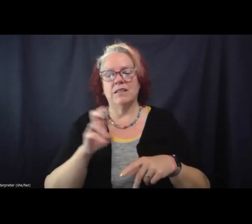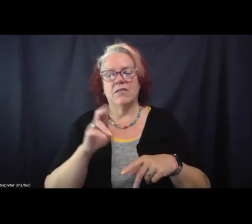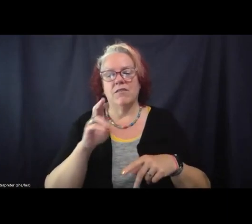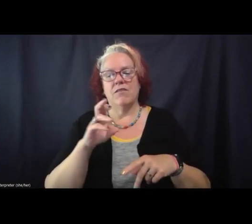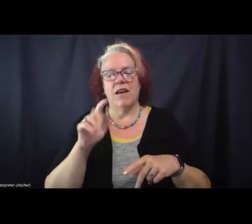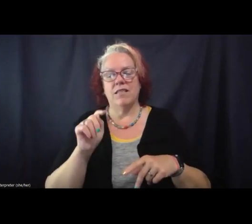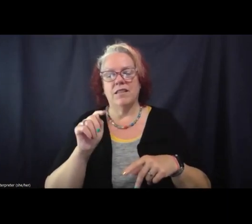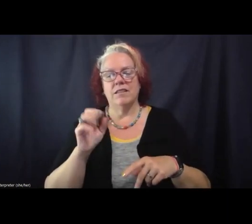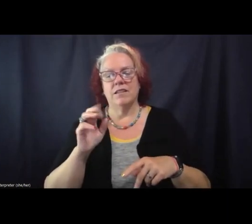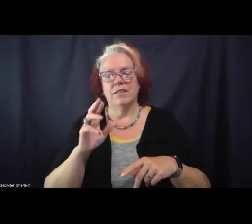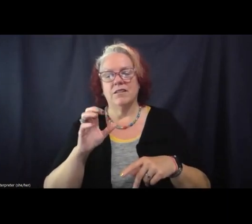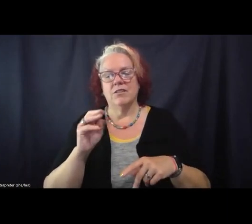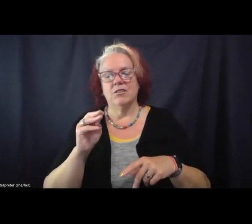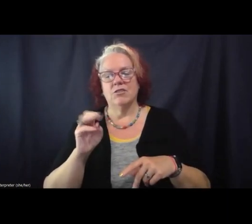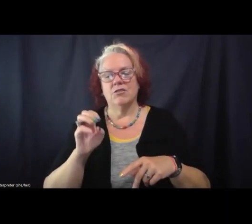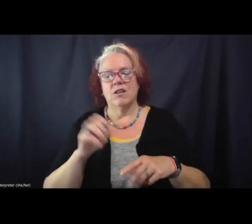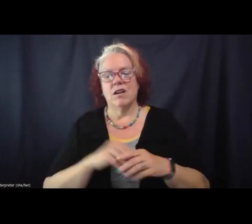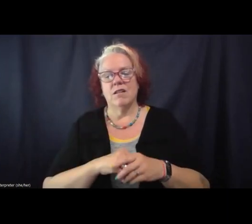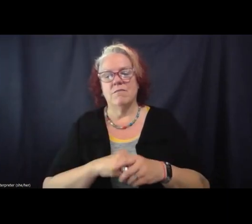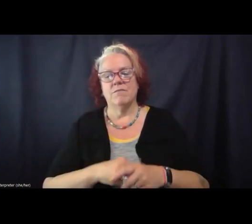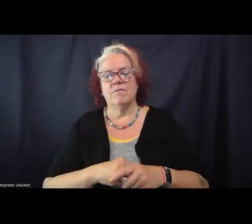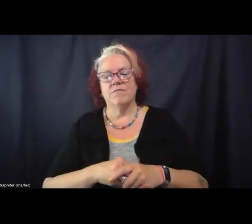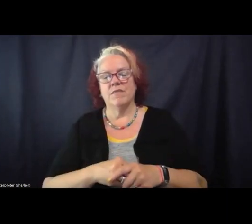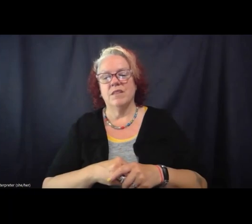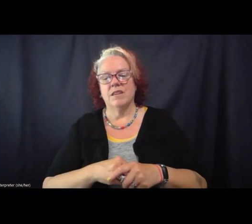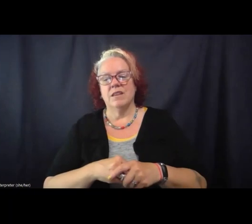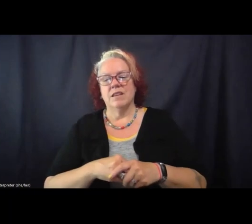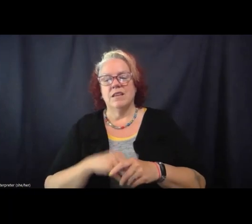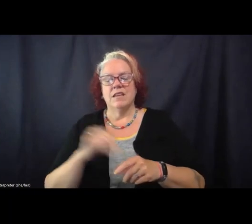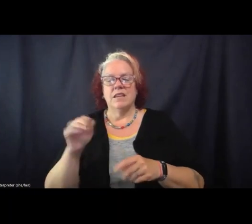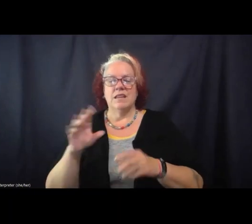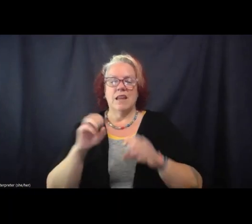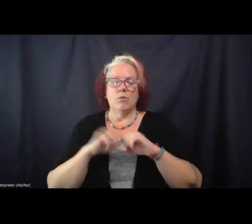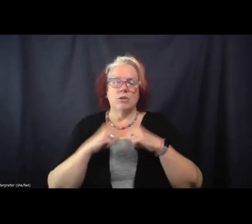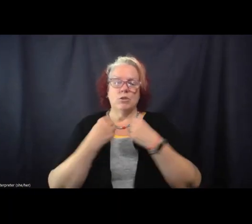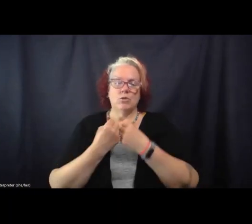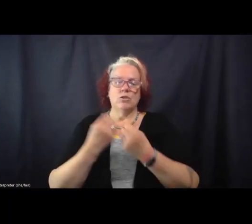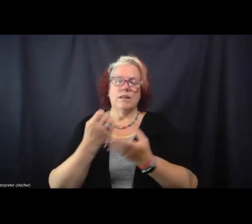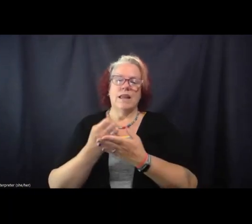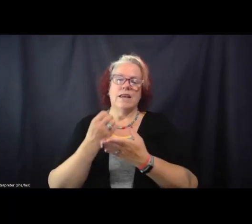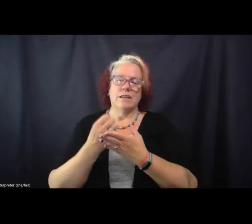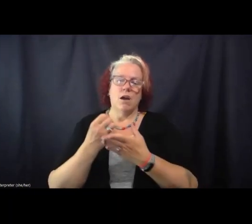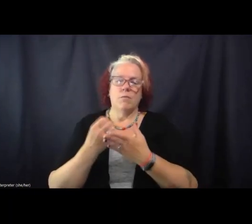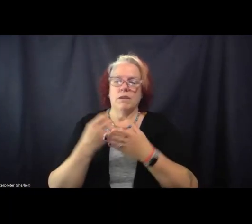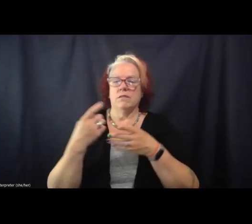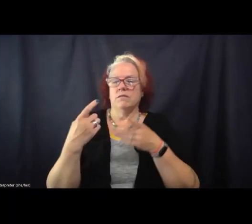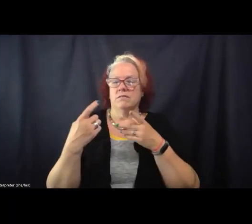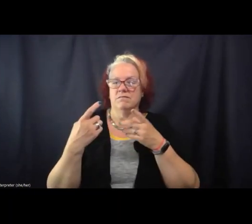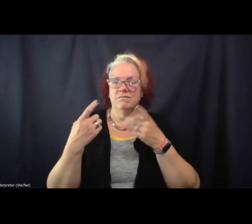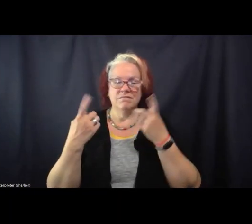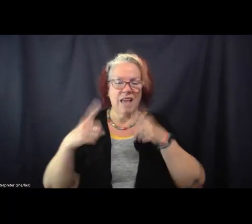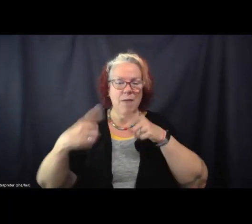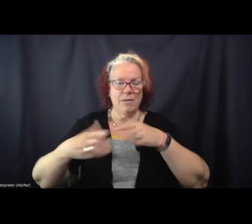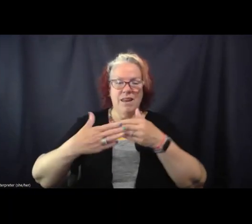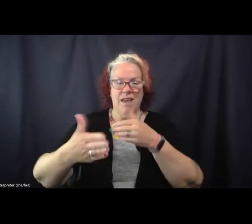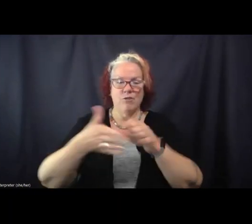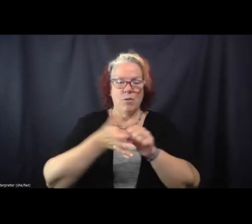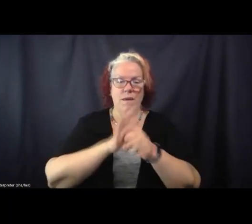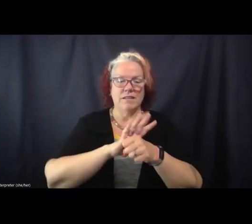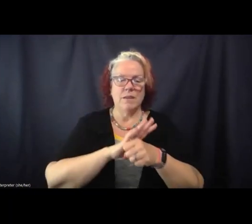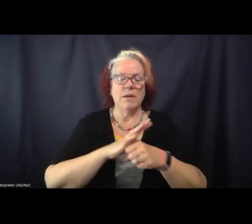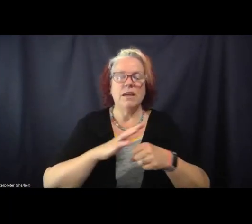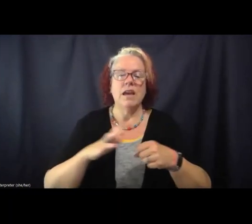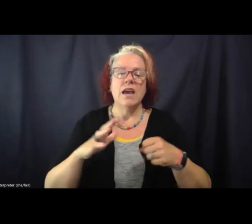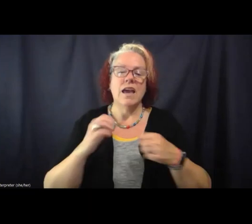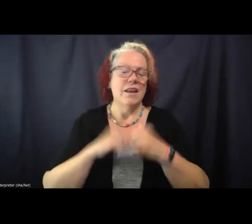the social and economic fallout of the pandemic and everything else. So there was also